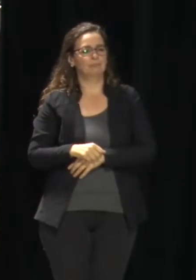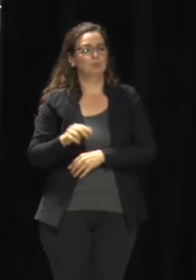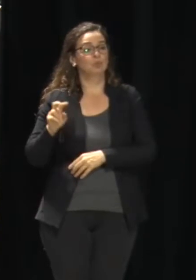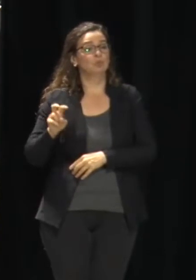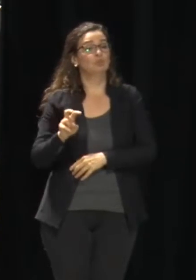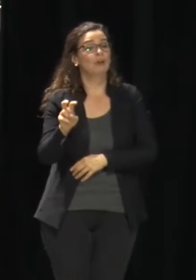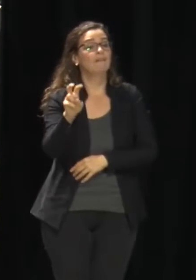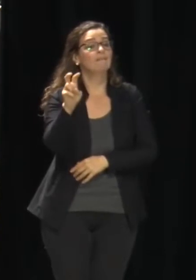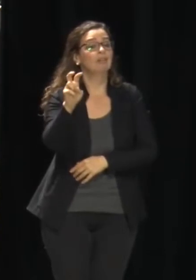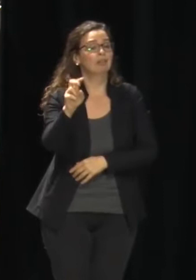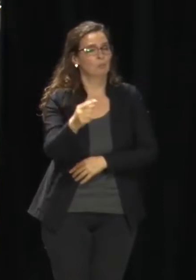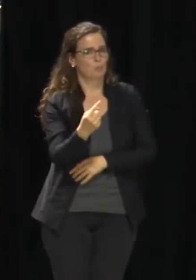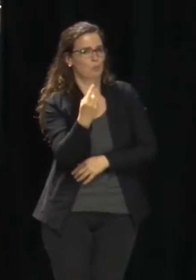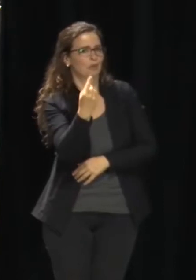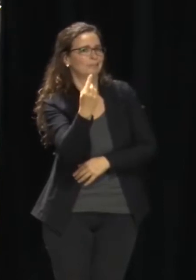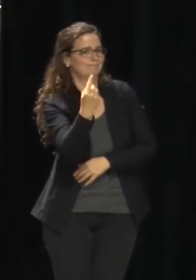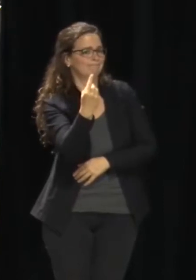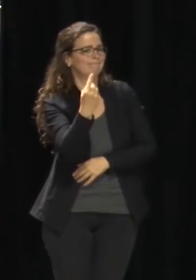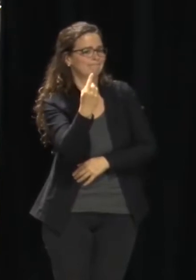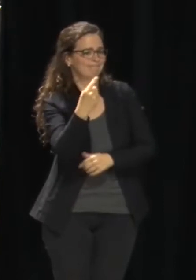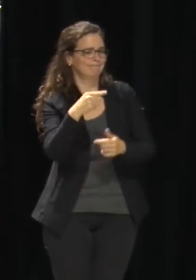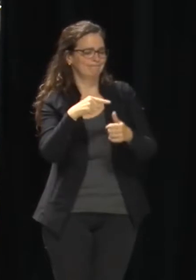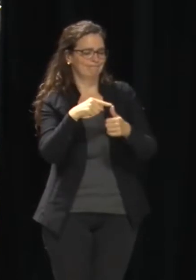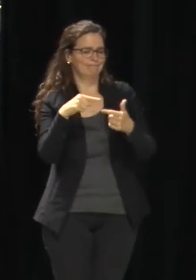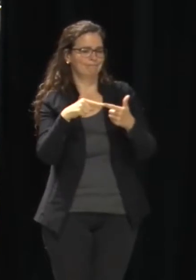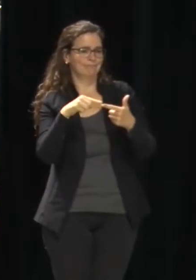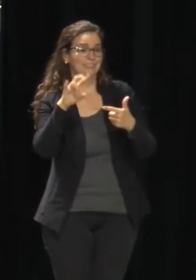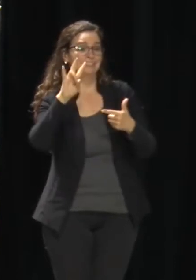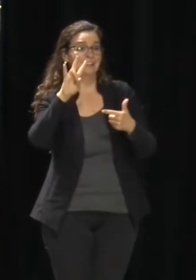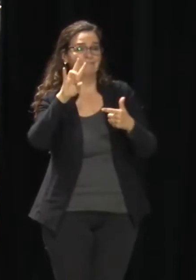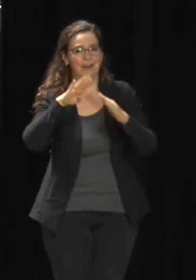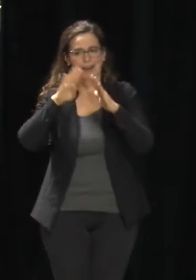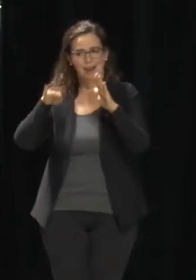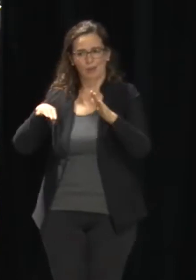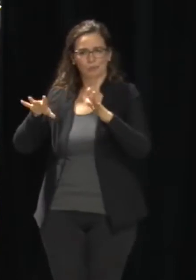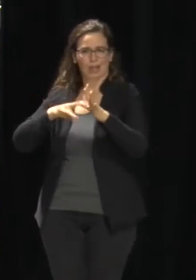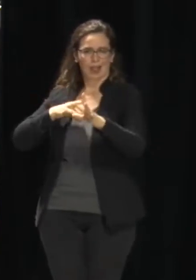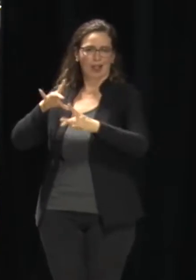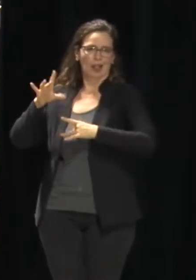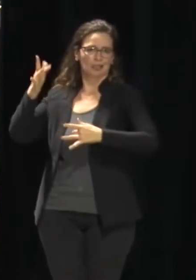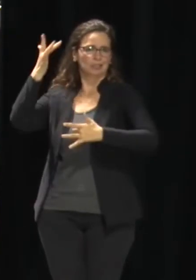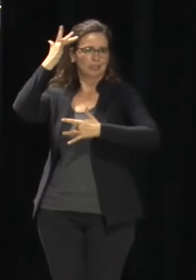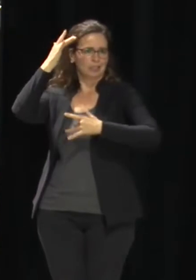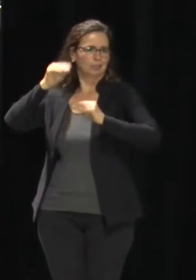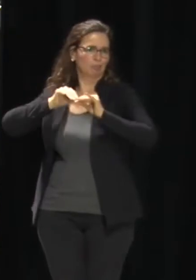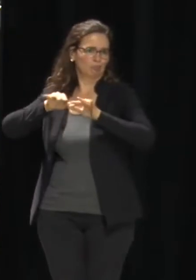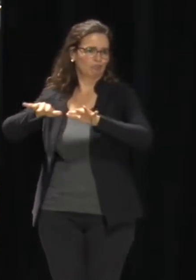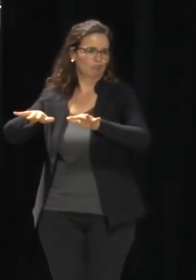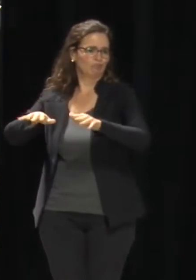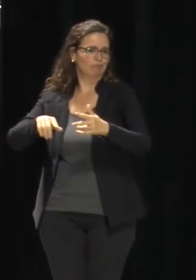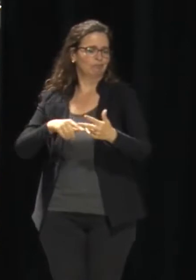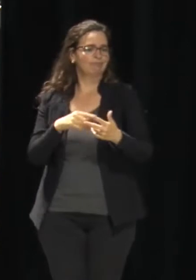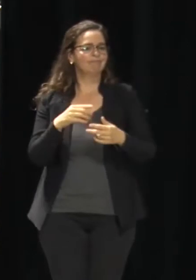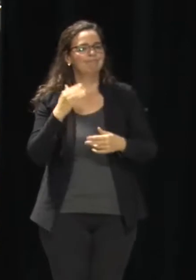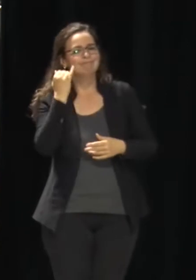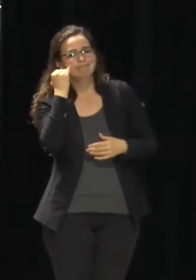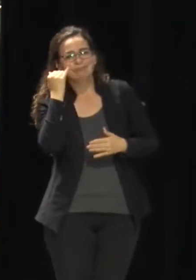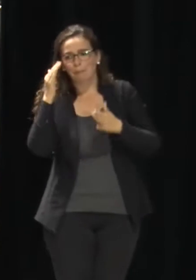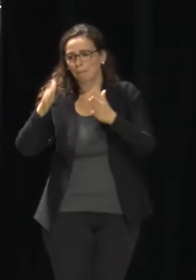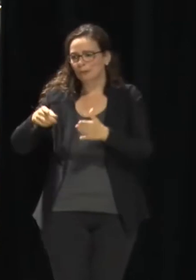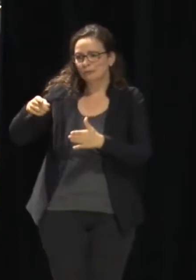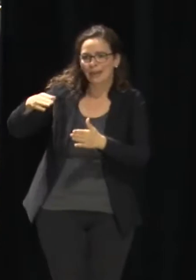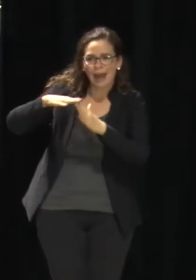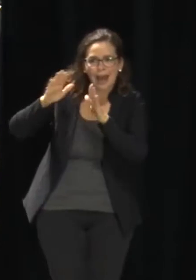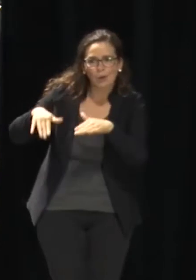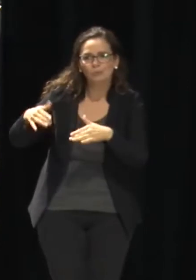household contacts, but that's a reality we know is that if you have COVID, you have loved ones, you